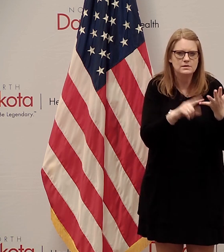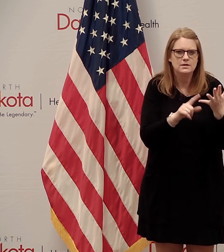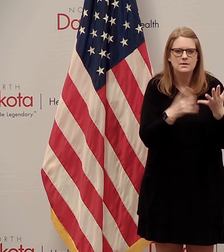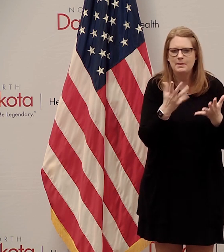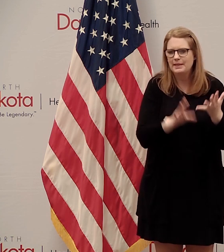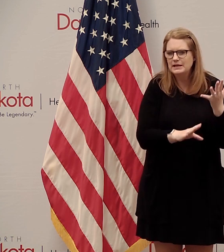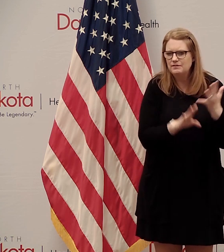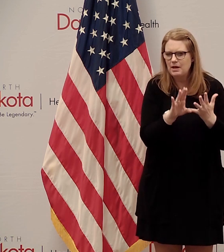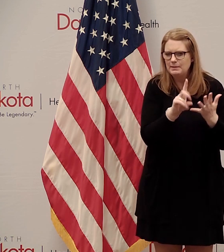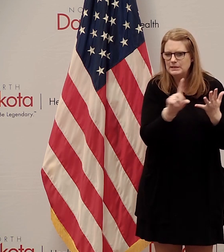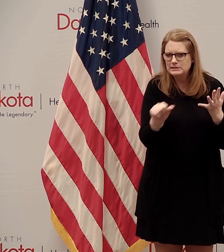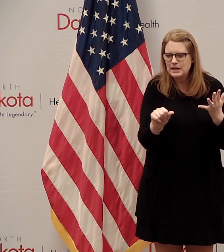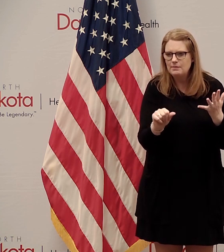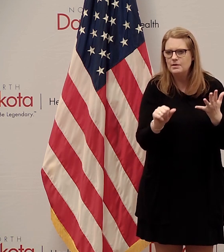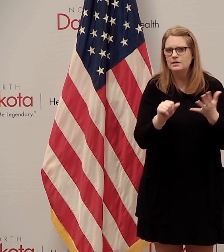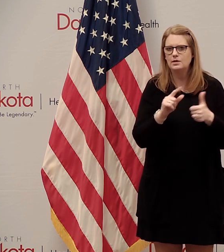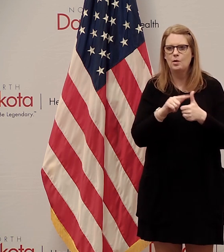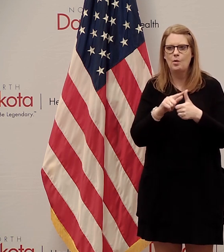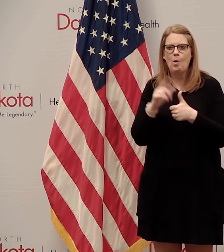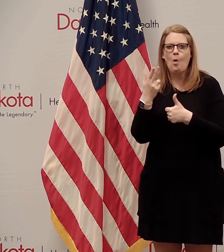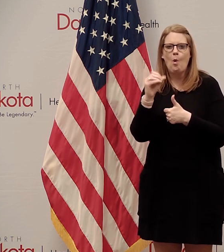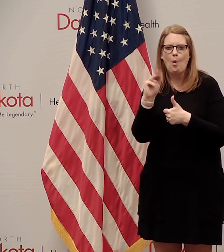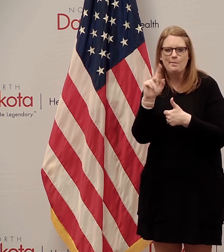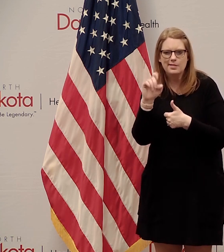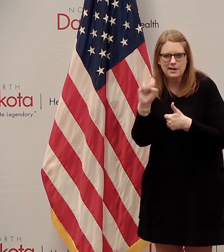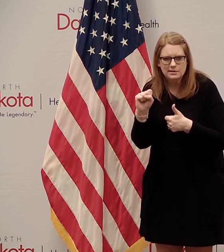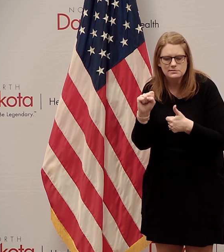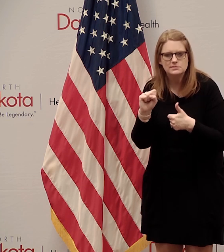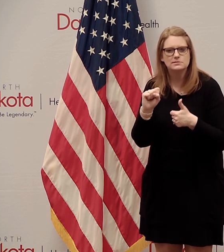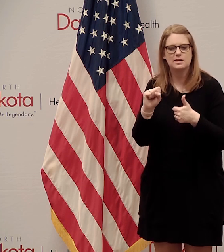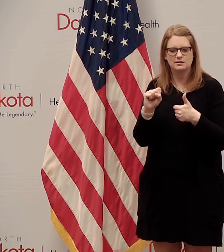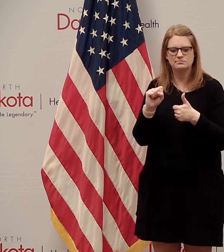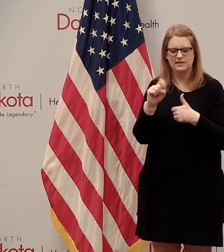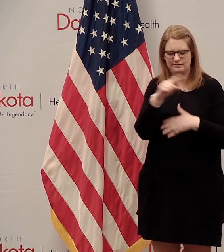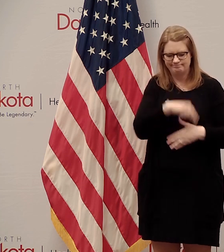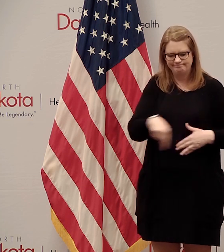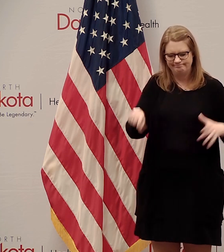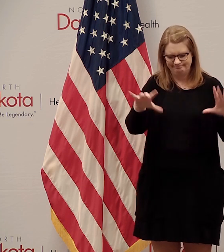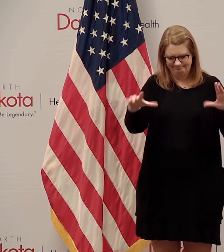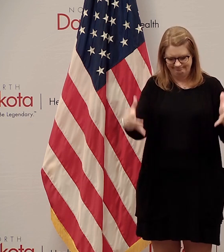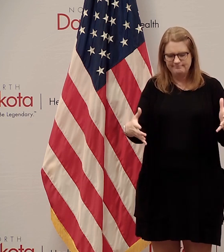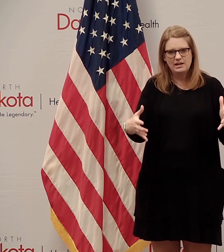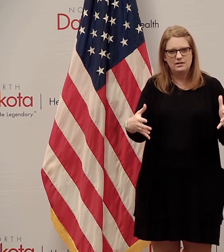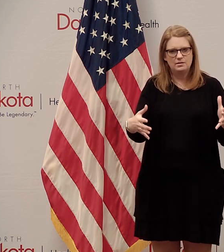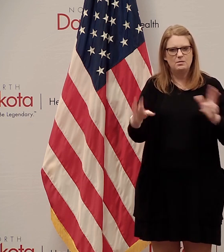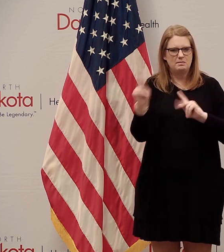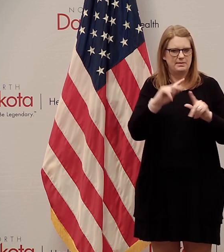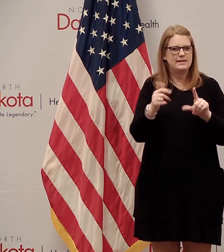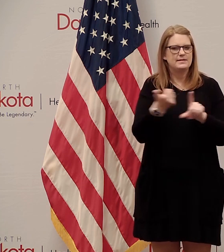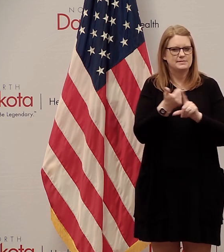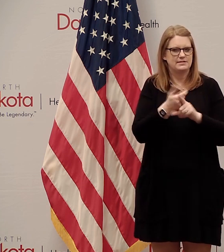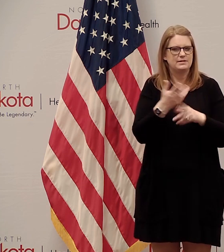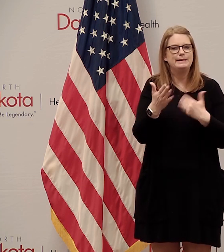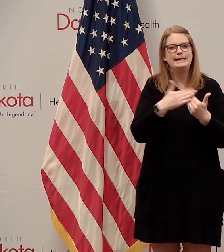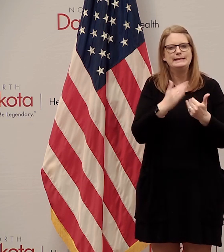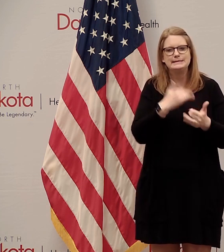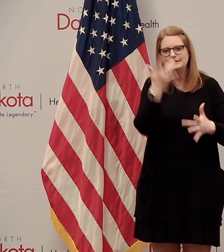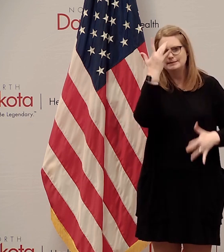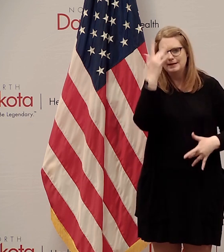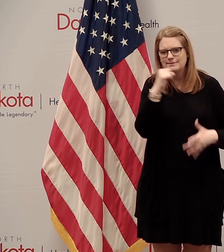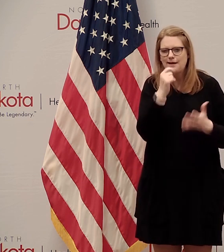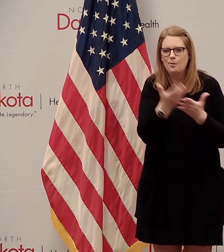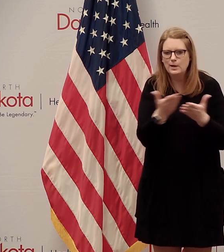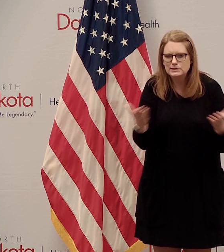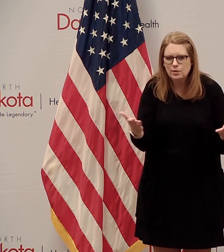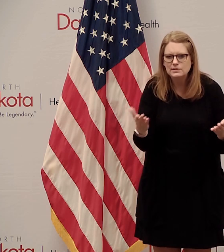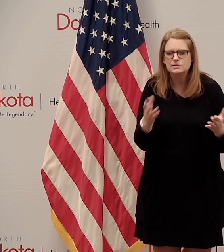developmentally disabled the homeless and others i mean these are all would fall under the vulnerable population uh category uh so here to share an update